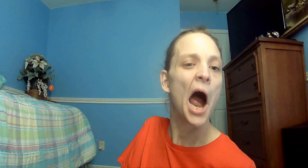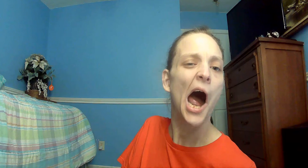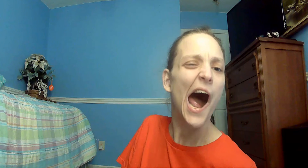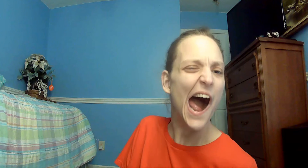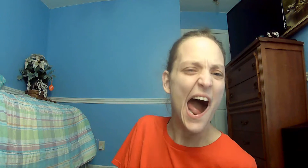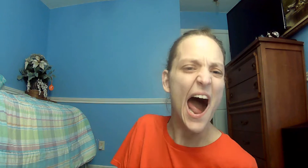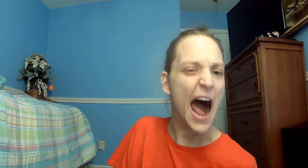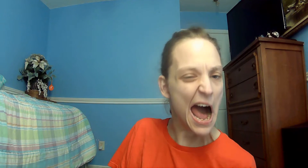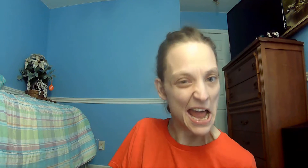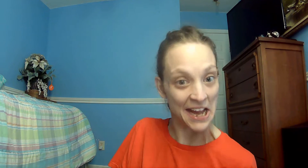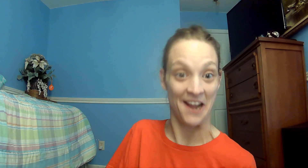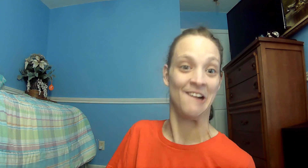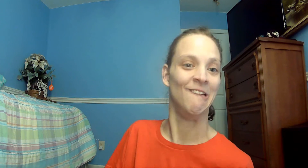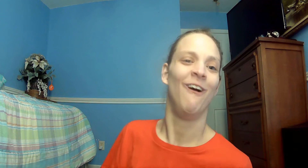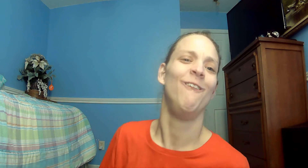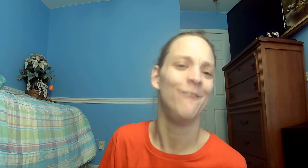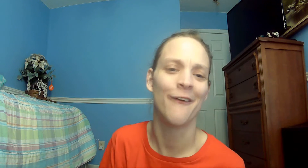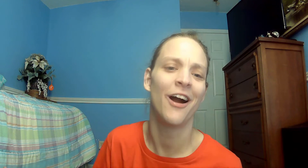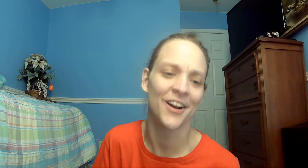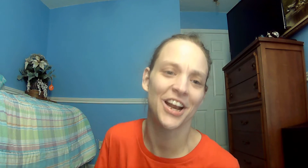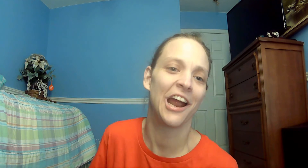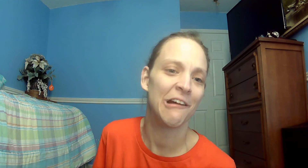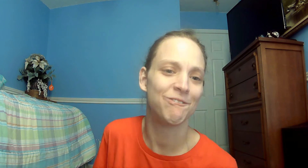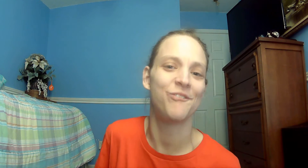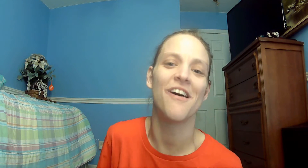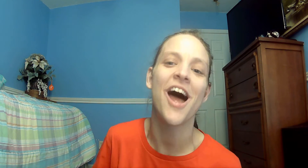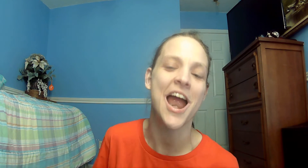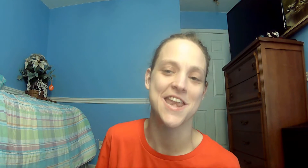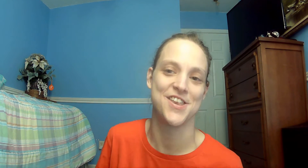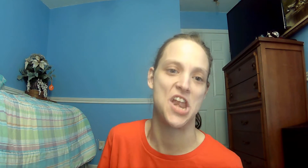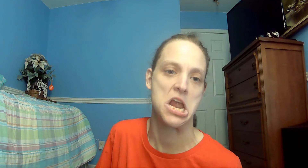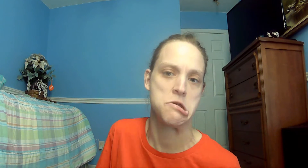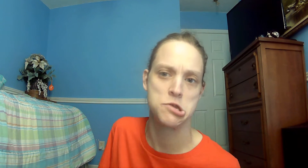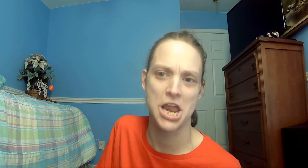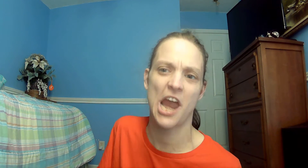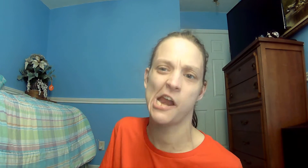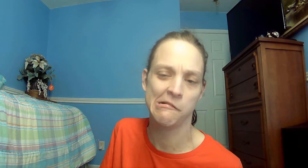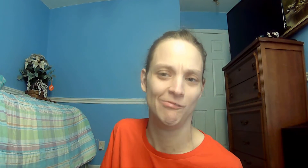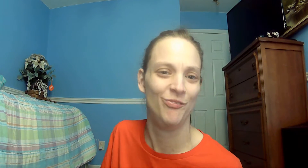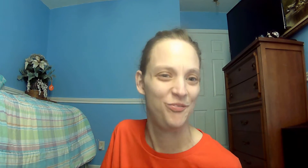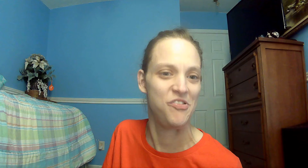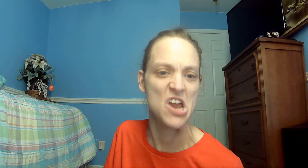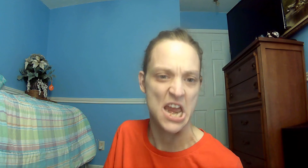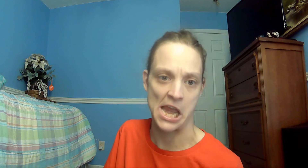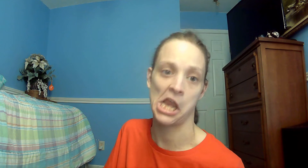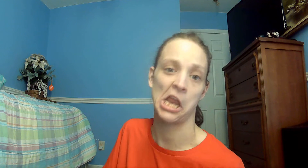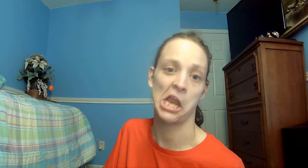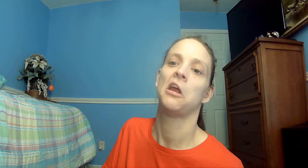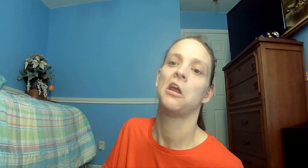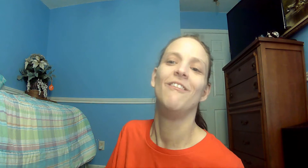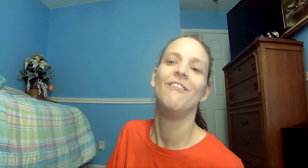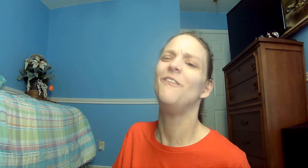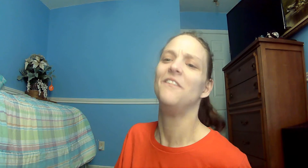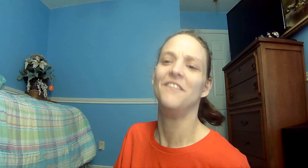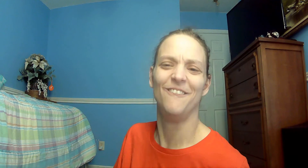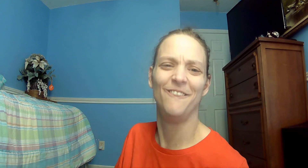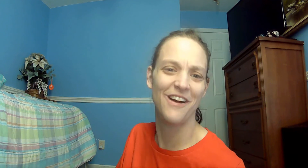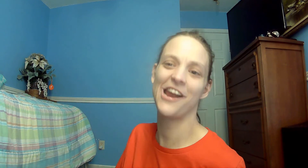Hi! Welcome back to Day B. We